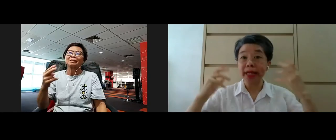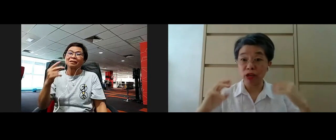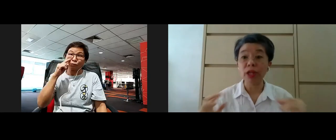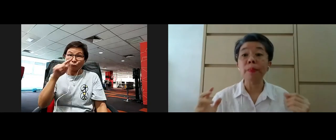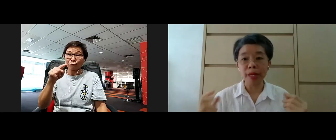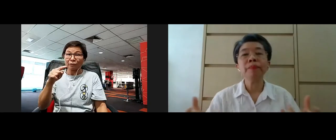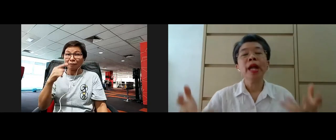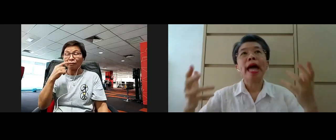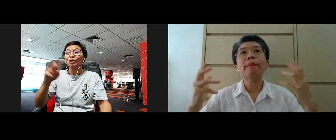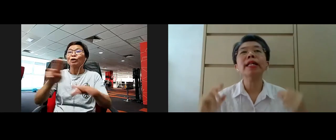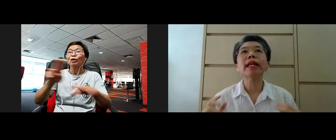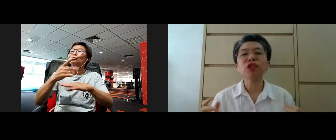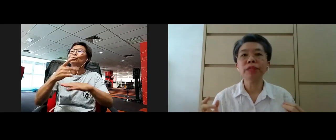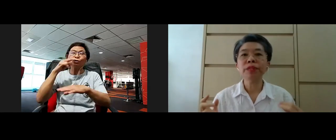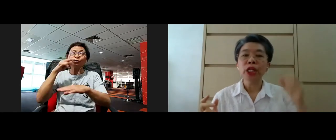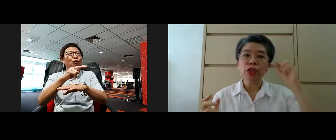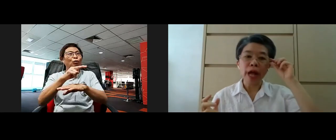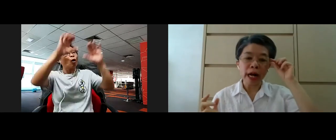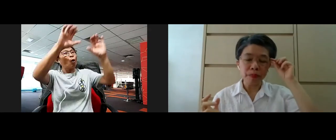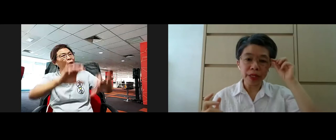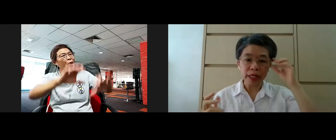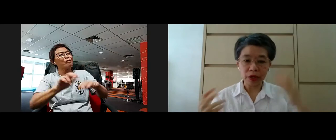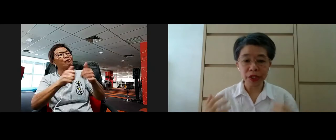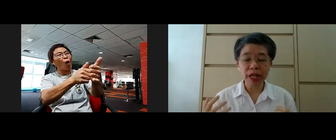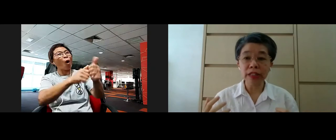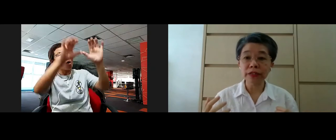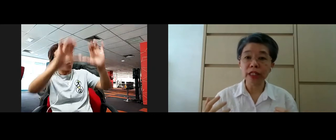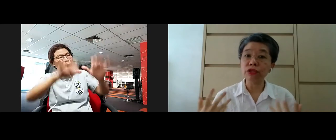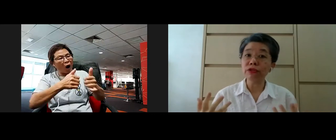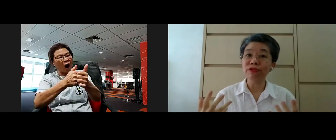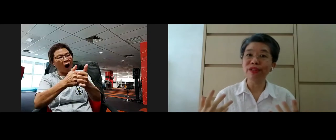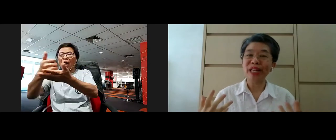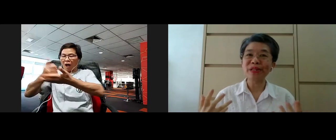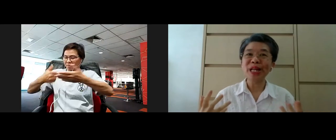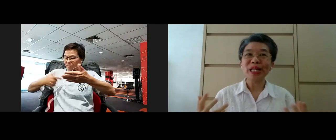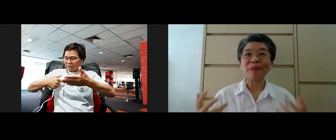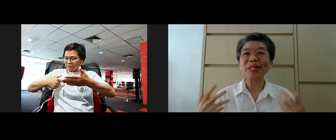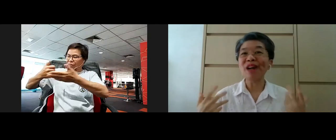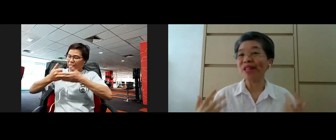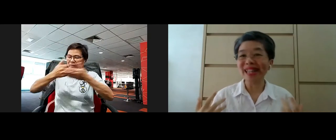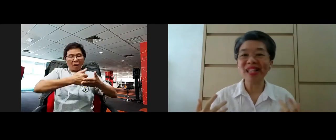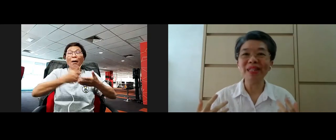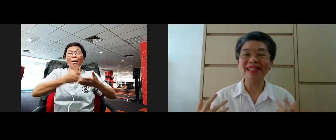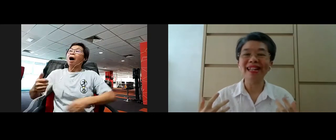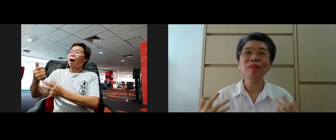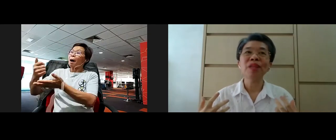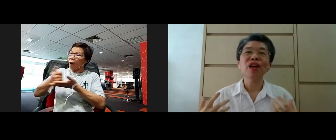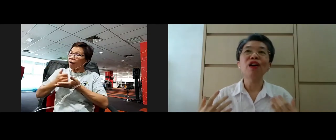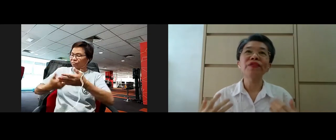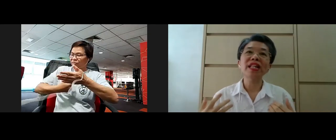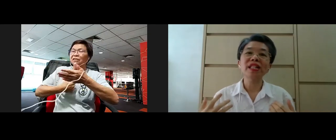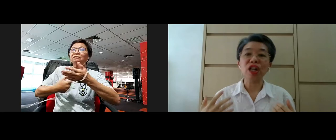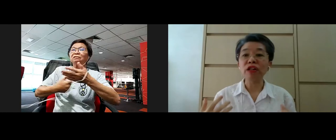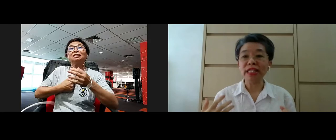application, yeah? Application to help yourself to do, you know, some self-assessment, yeah?